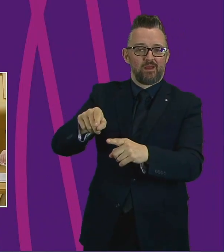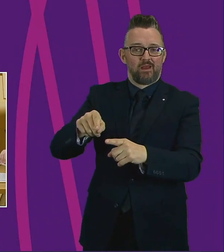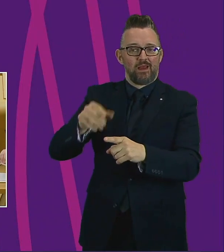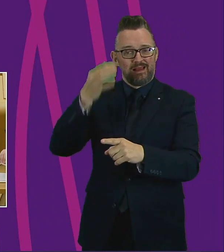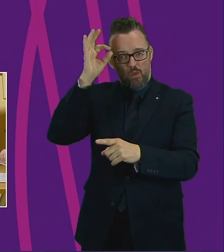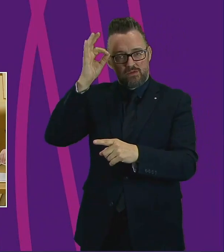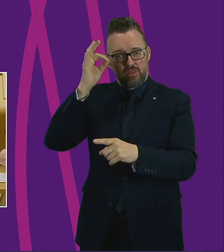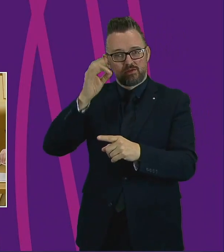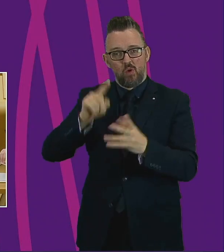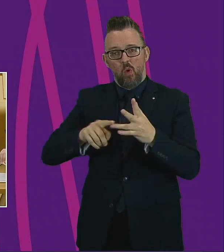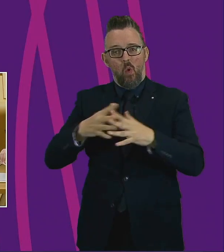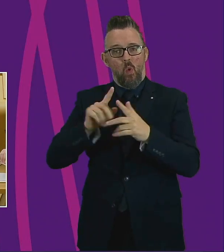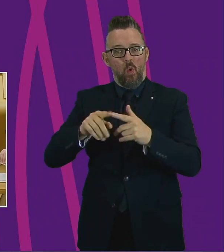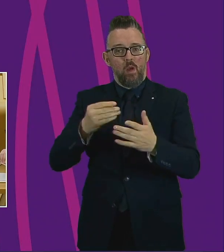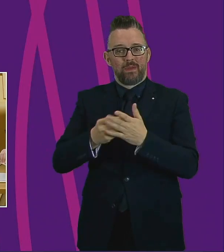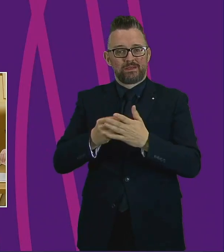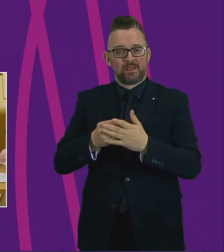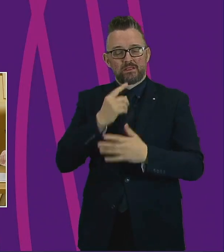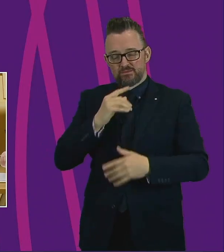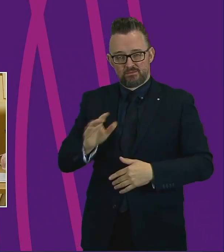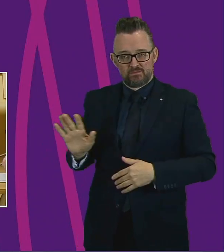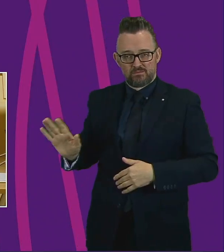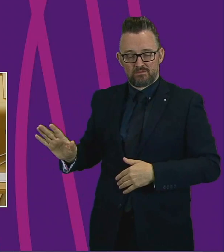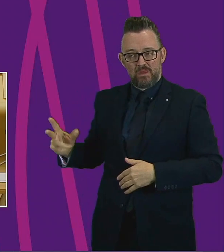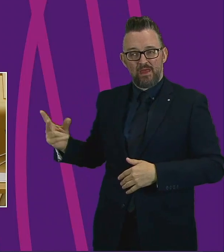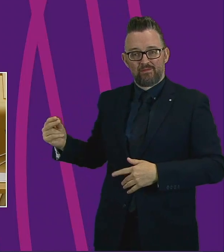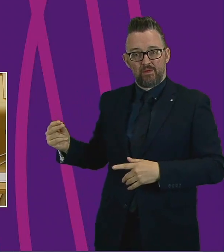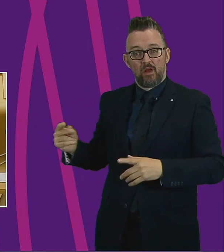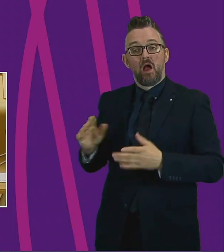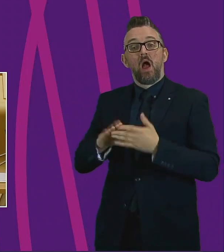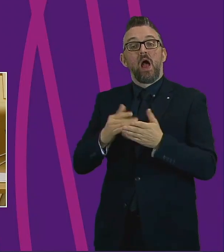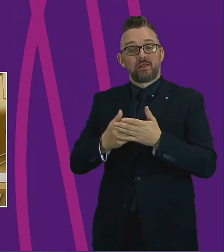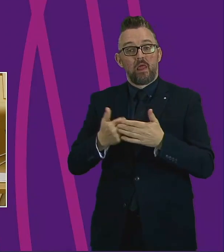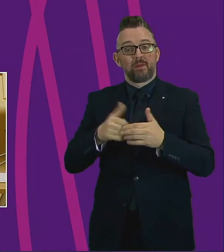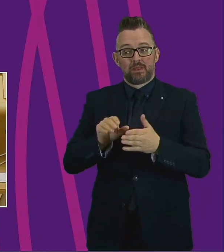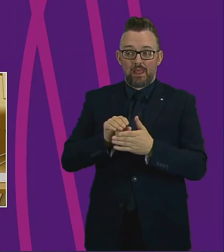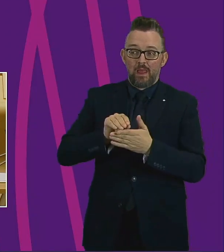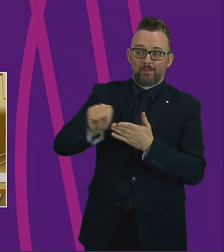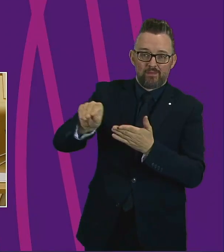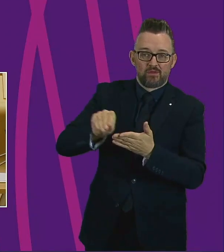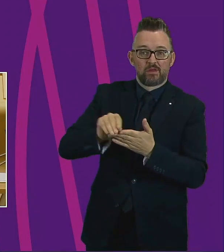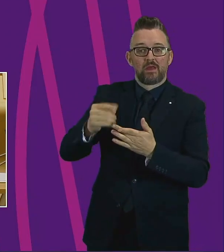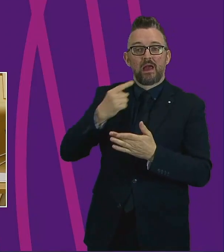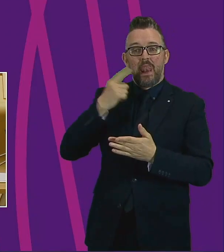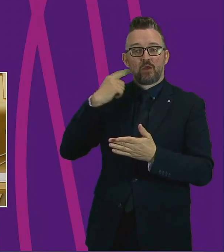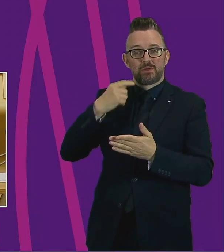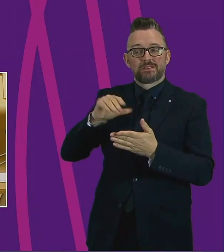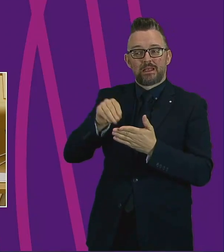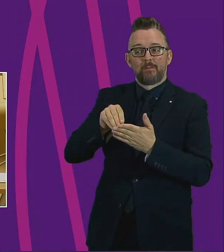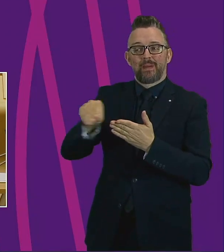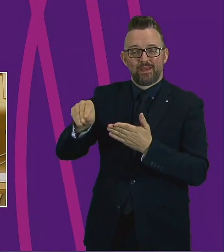owed until she started paying in instalments last week.